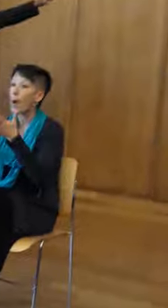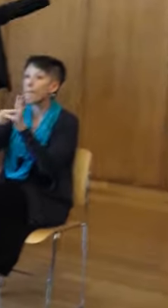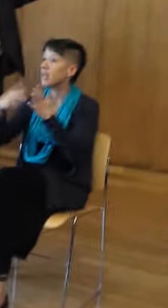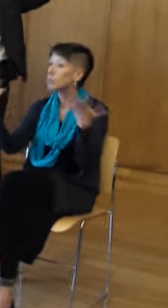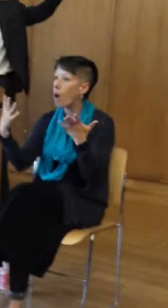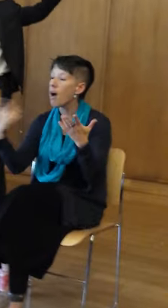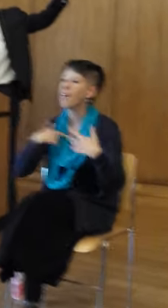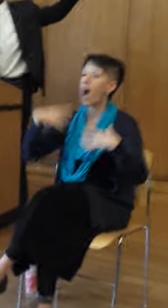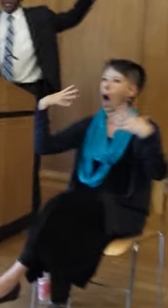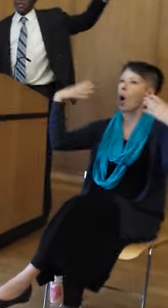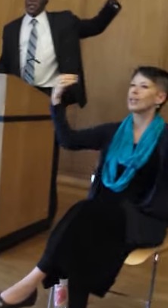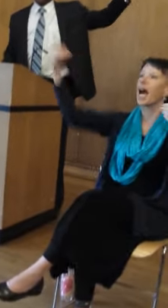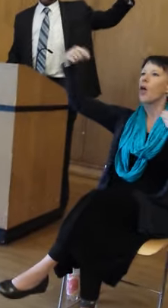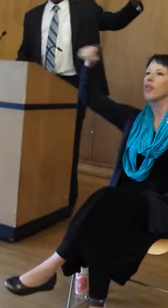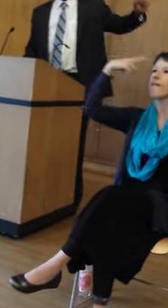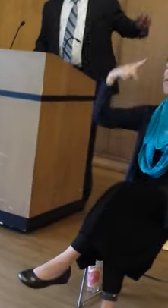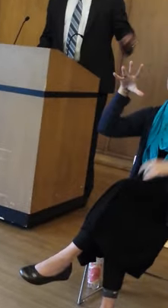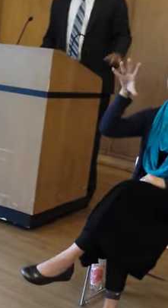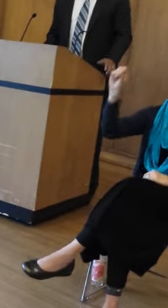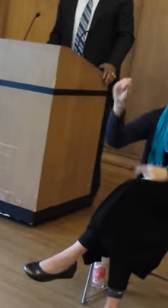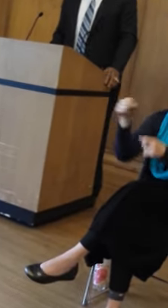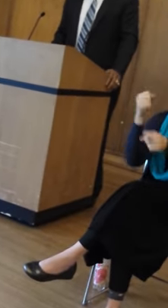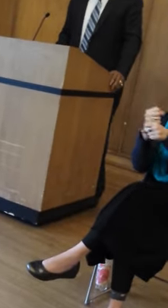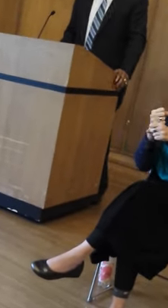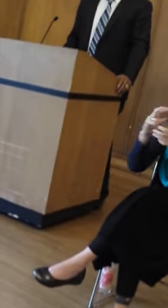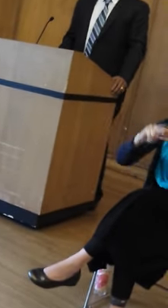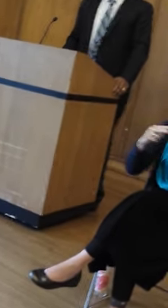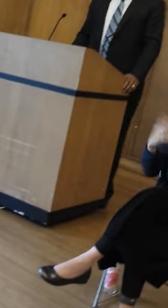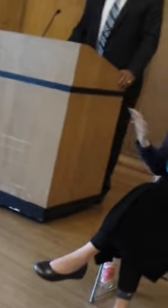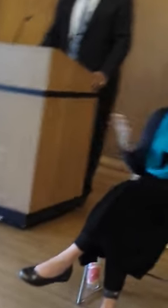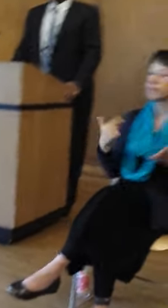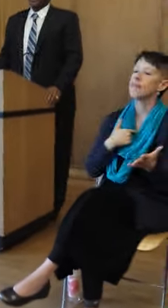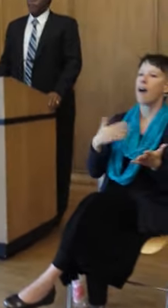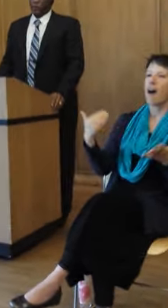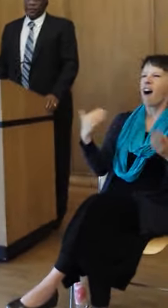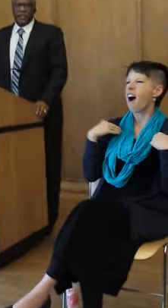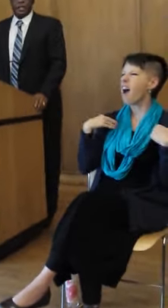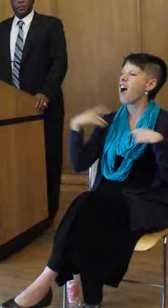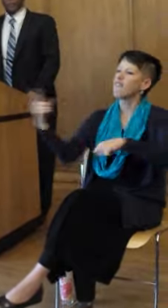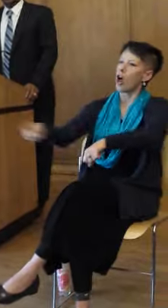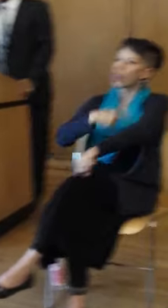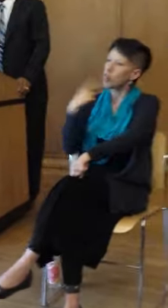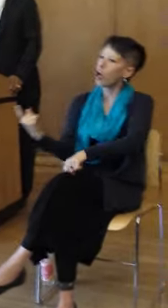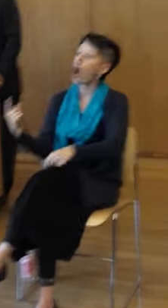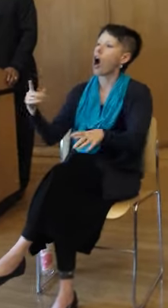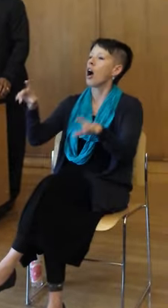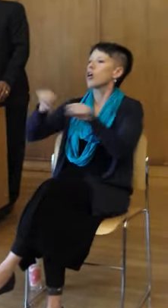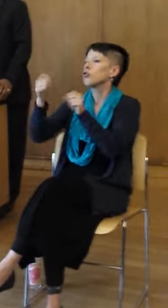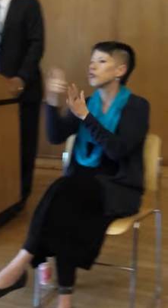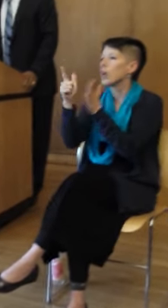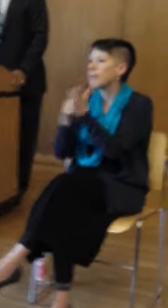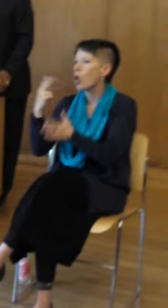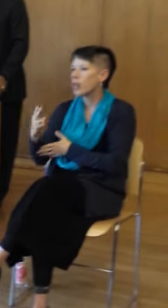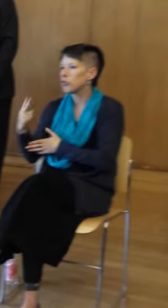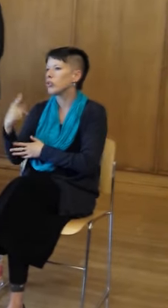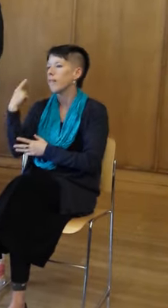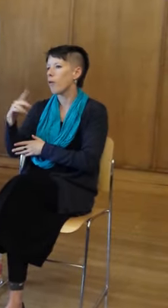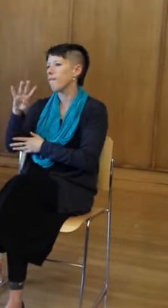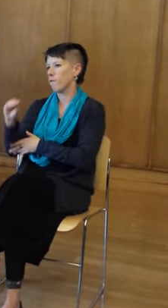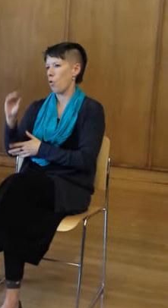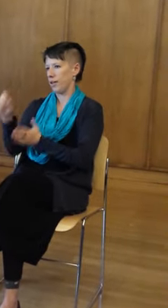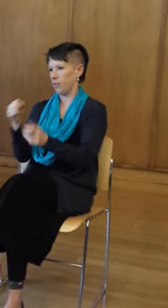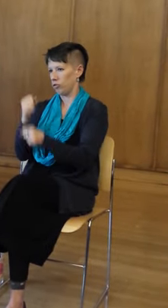for 50 years. What that means is that I have an extensive criminal history spanning four decades.